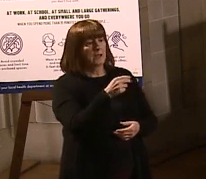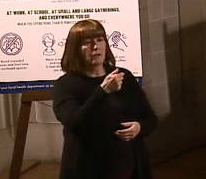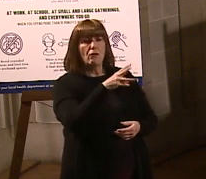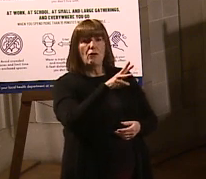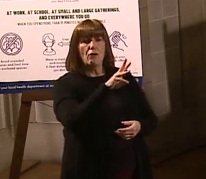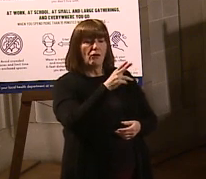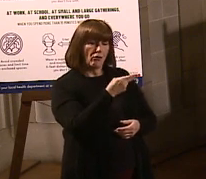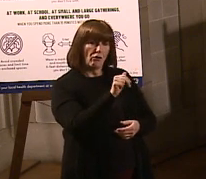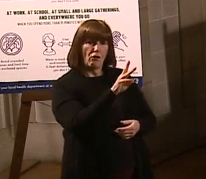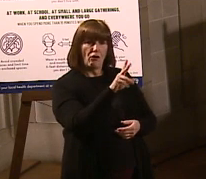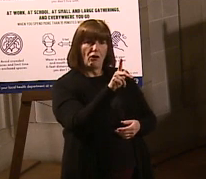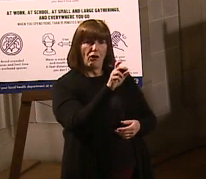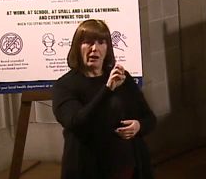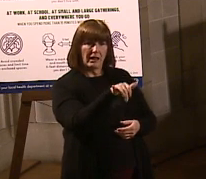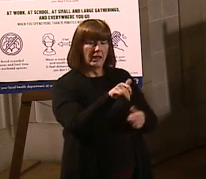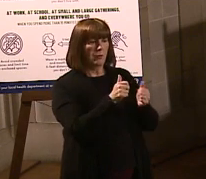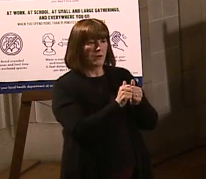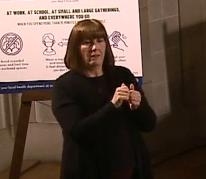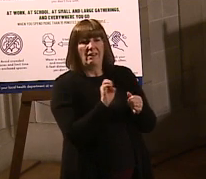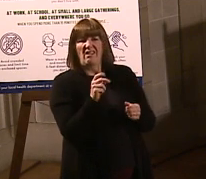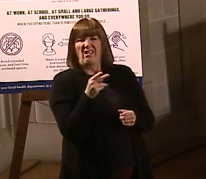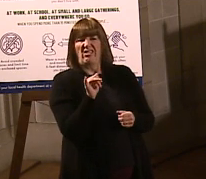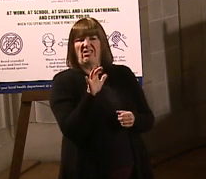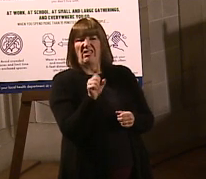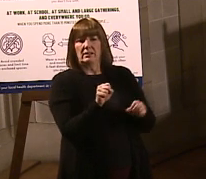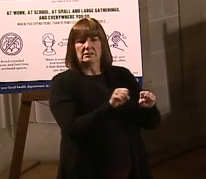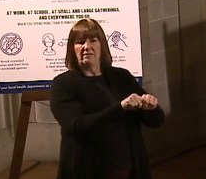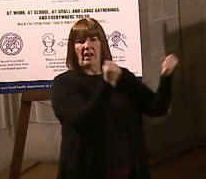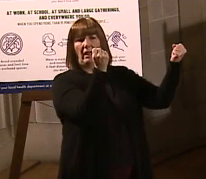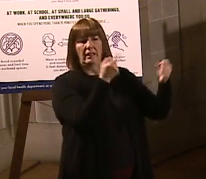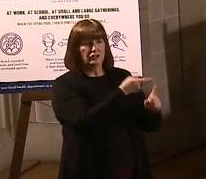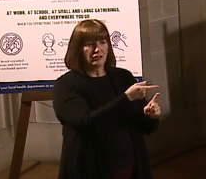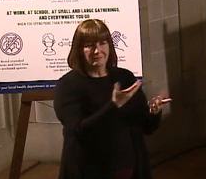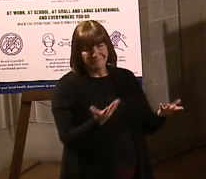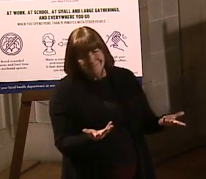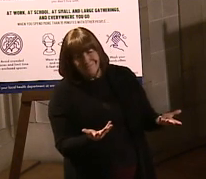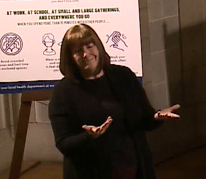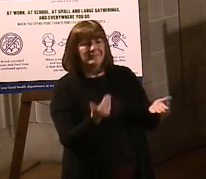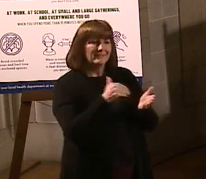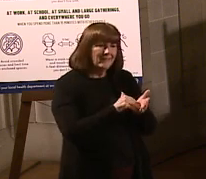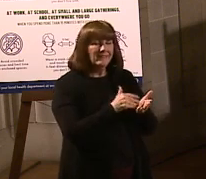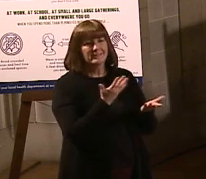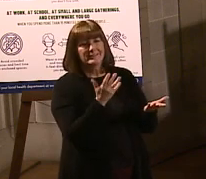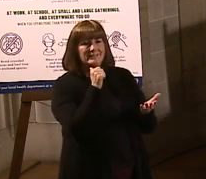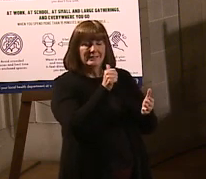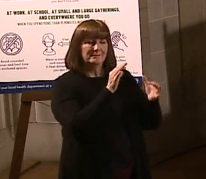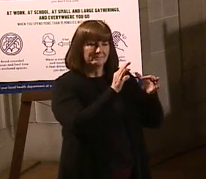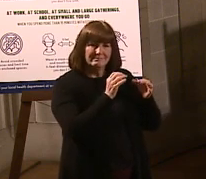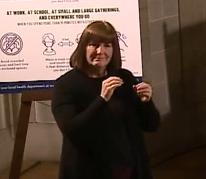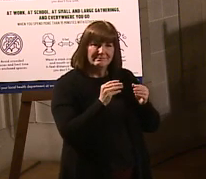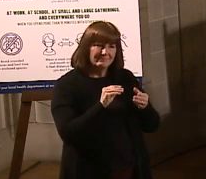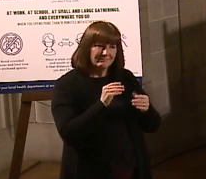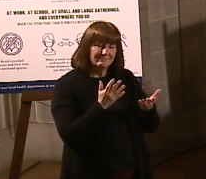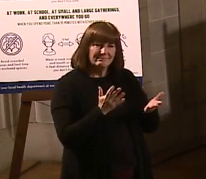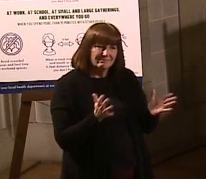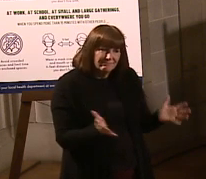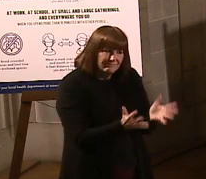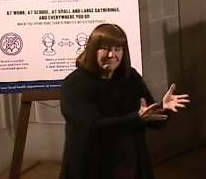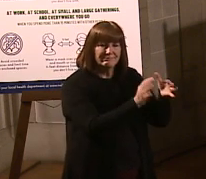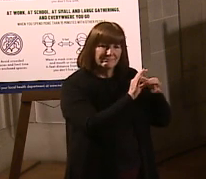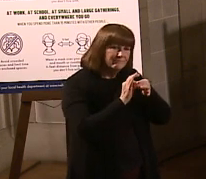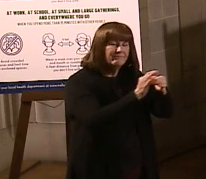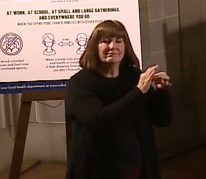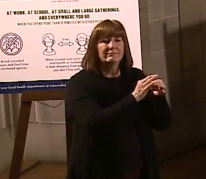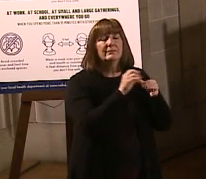create more divisiveness, not healing or unity. And what the Congress ought to be doing is looking at